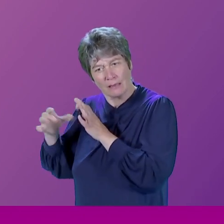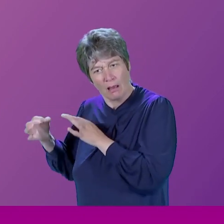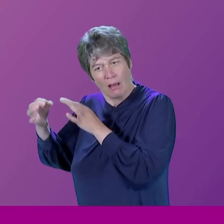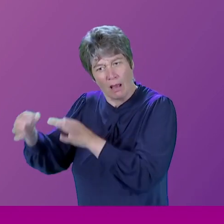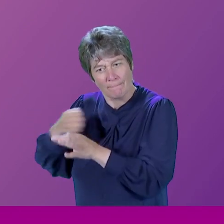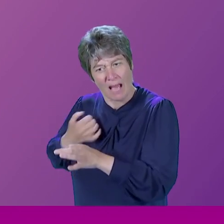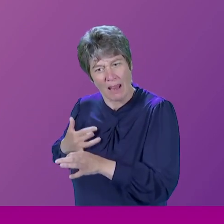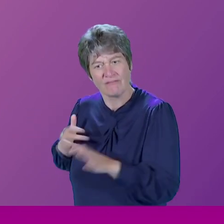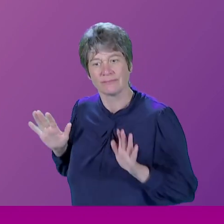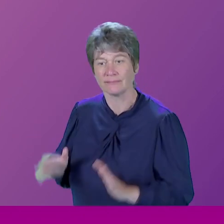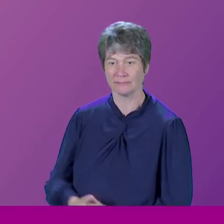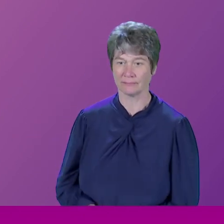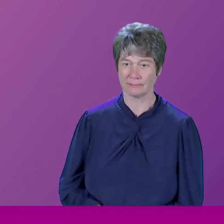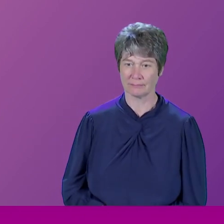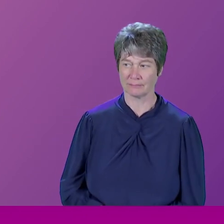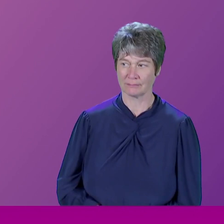Yes, the lady.